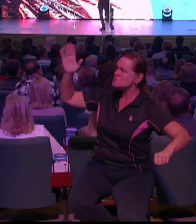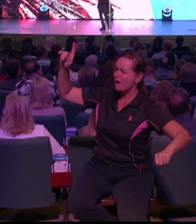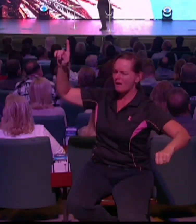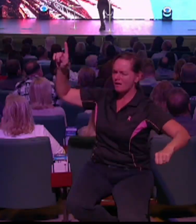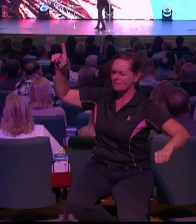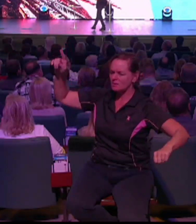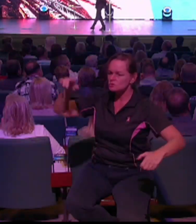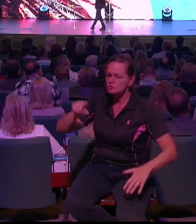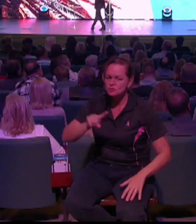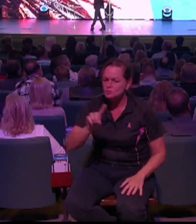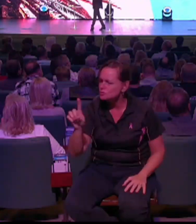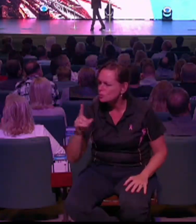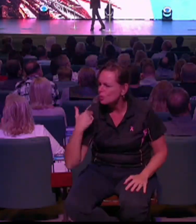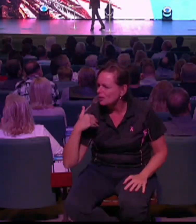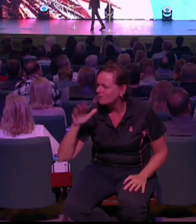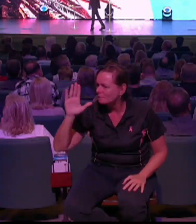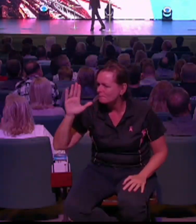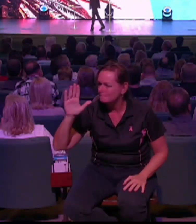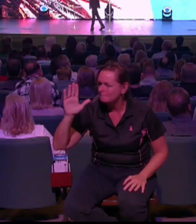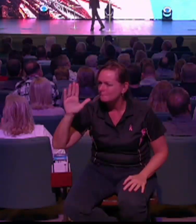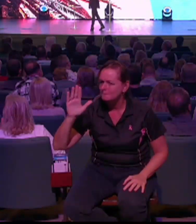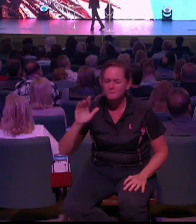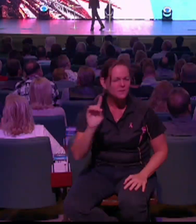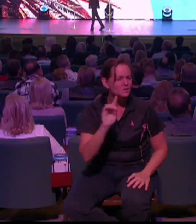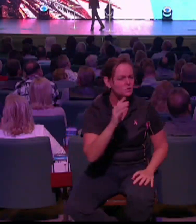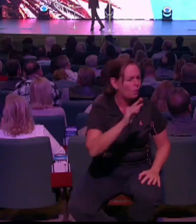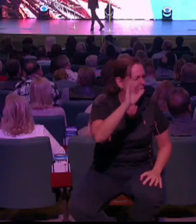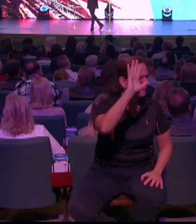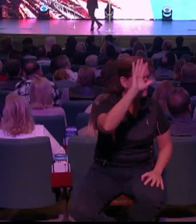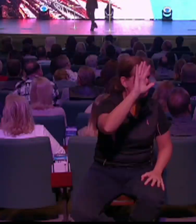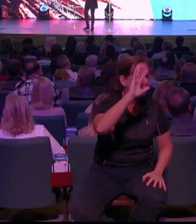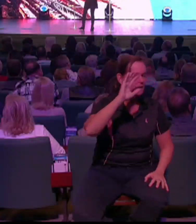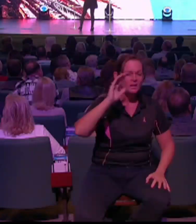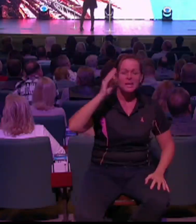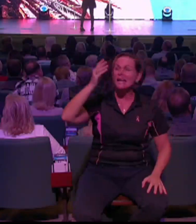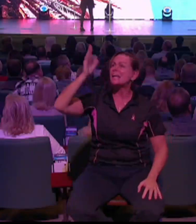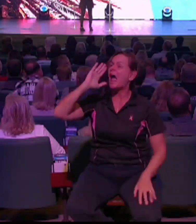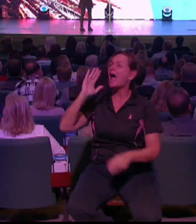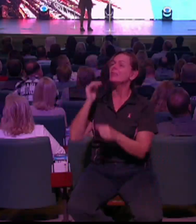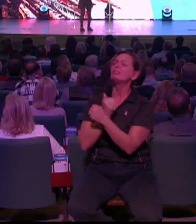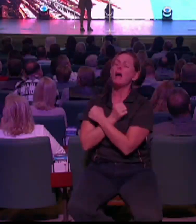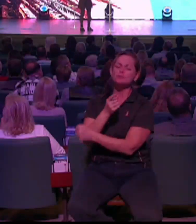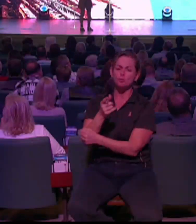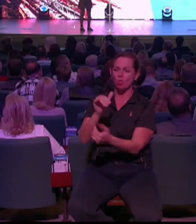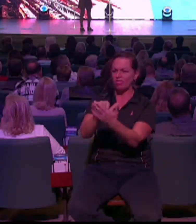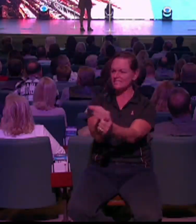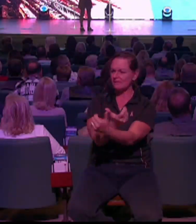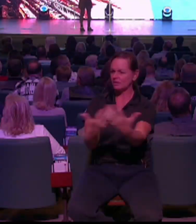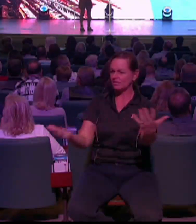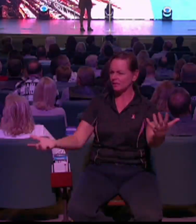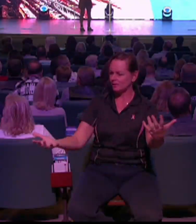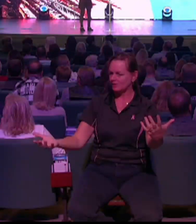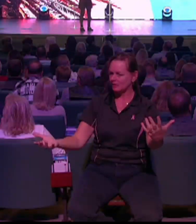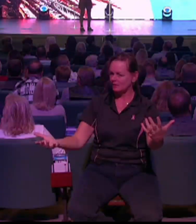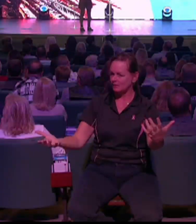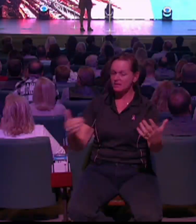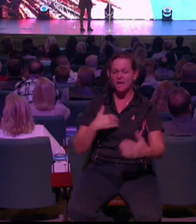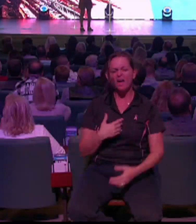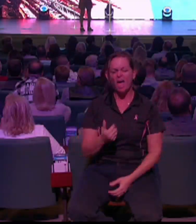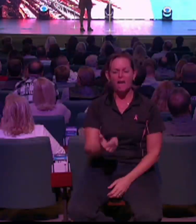You have been given everything. Not just everything, but absolutely everything that you